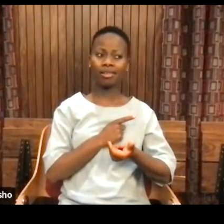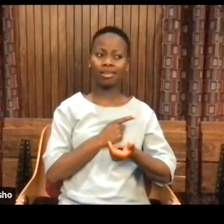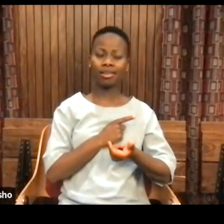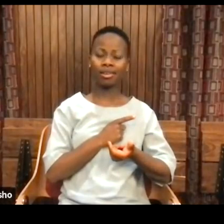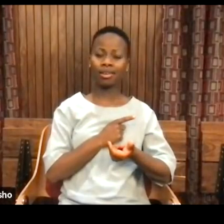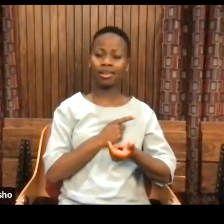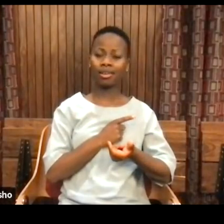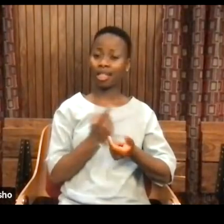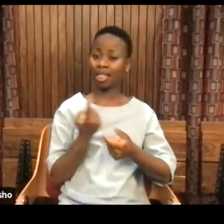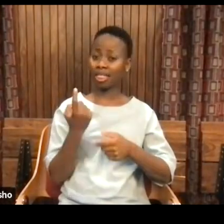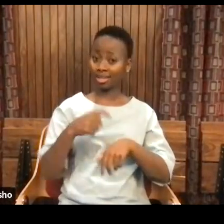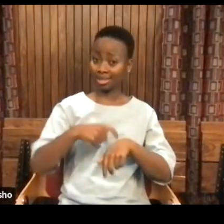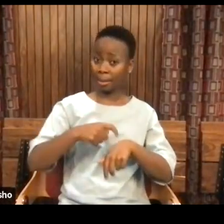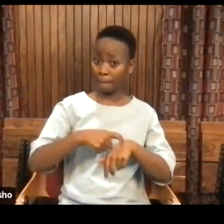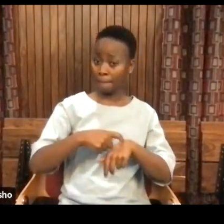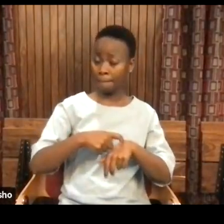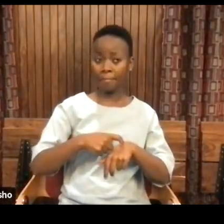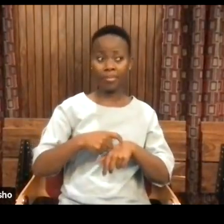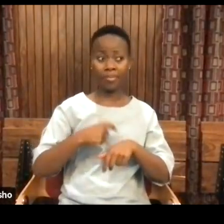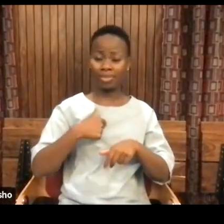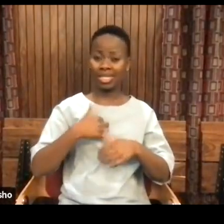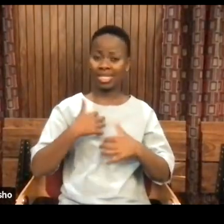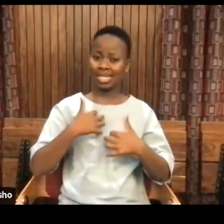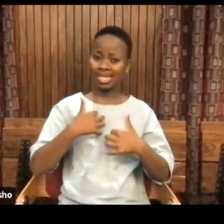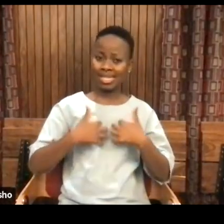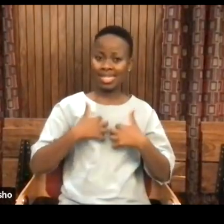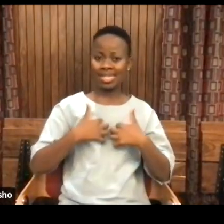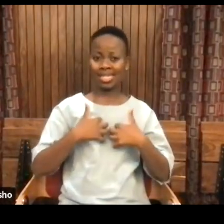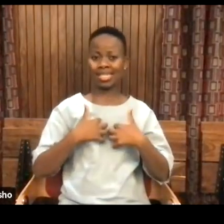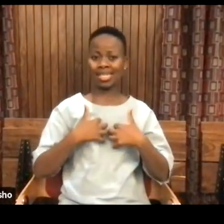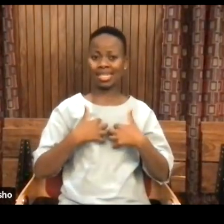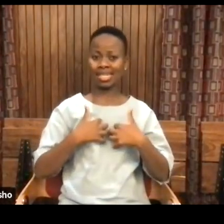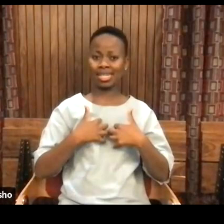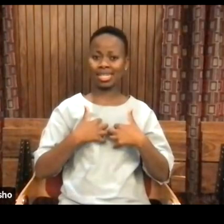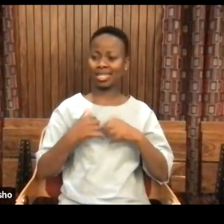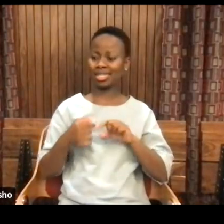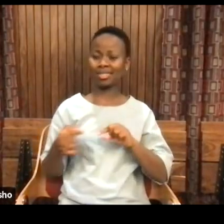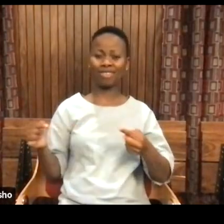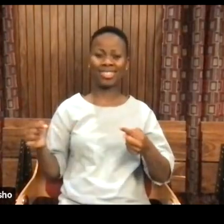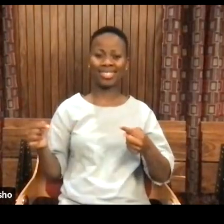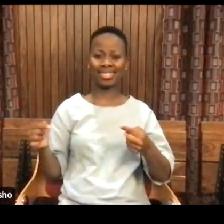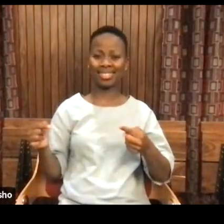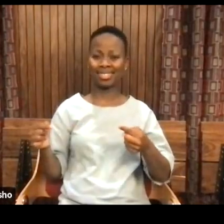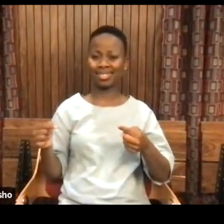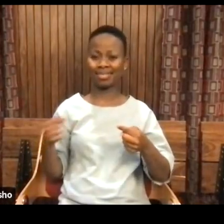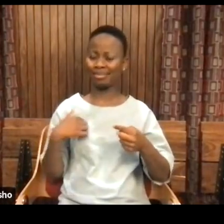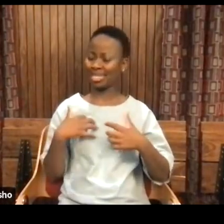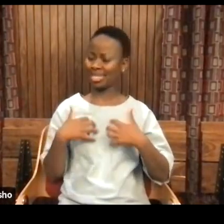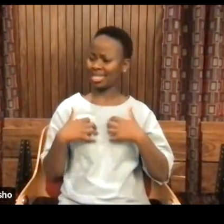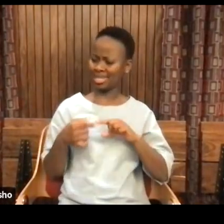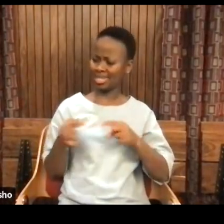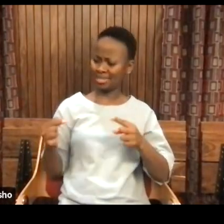the initial moment of pursuing the exotic, found the paradoxical familiar in the difference.